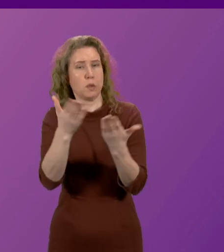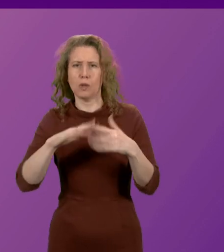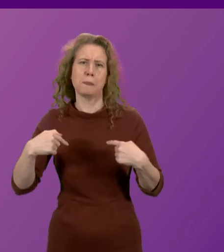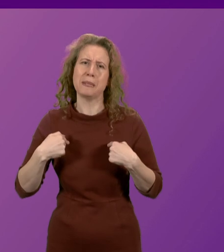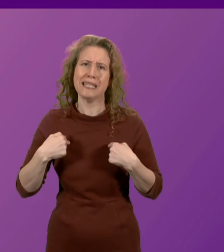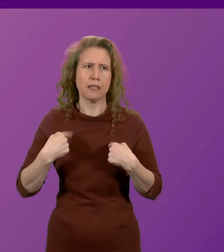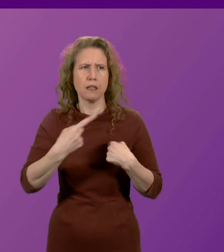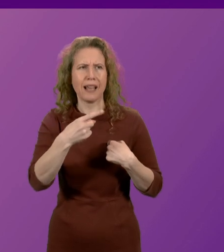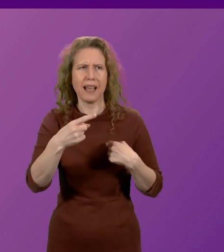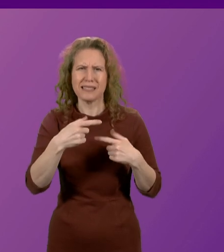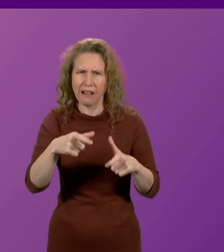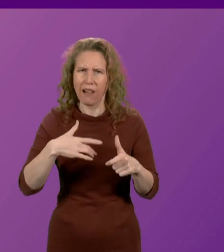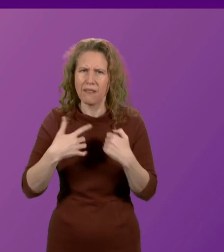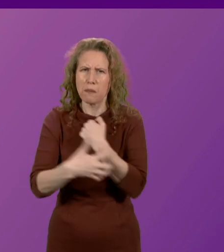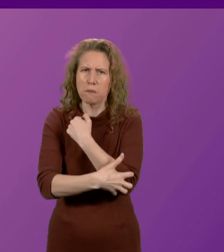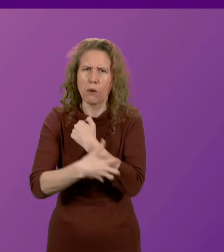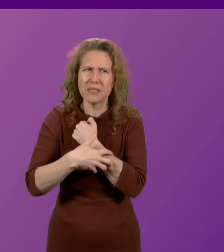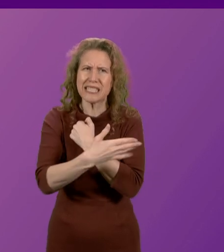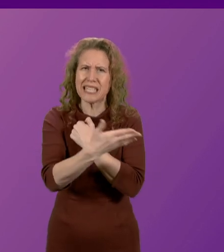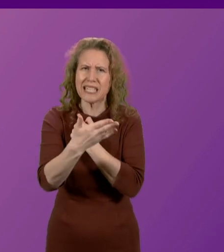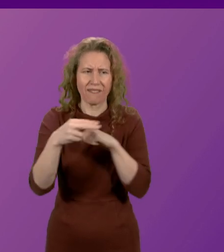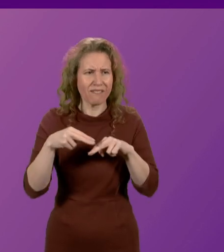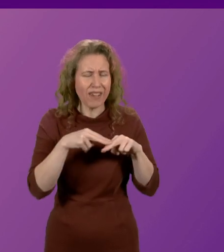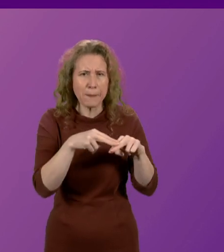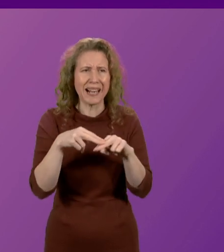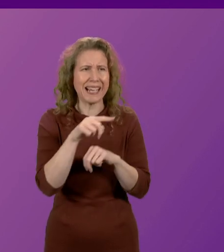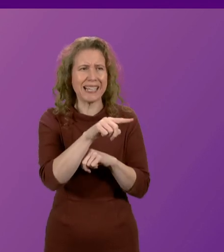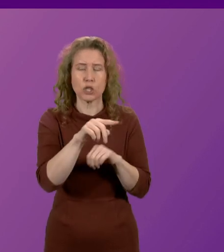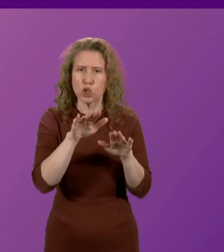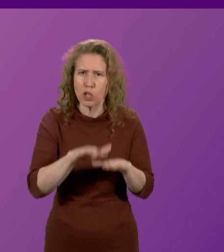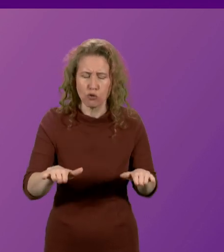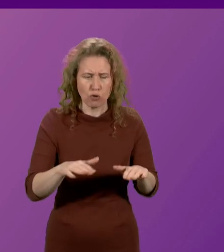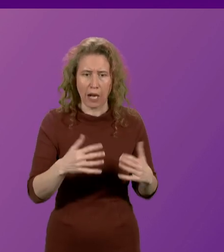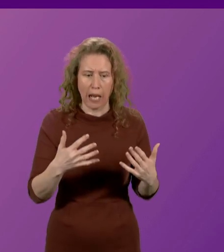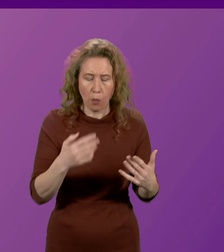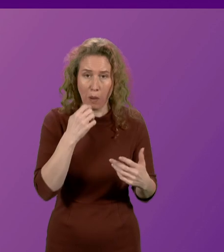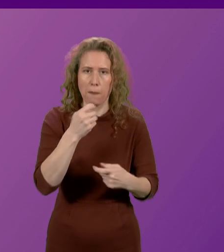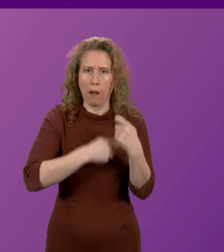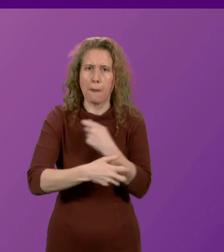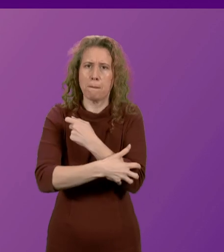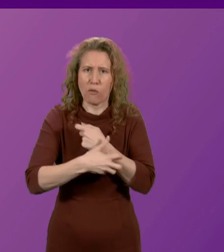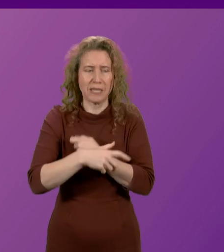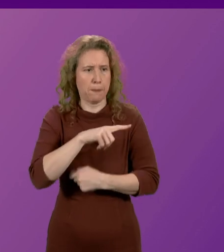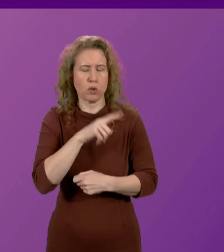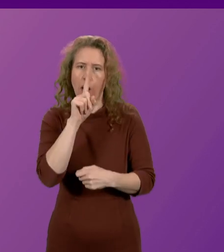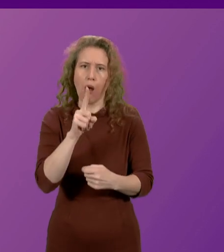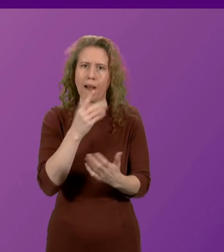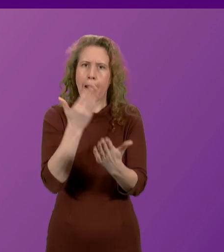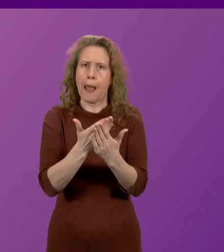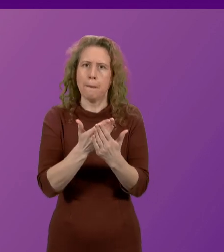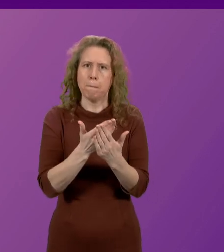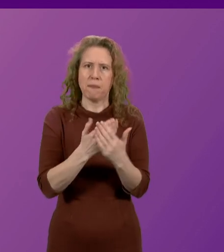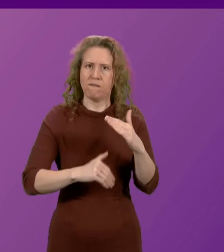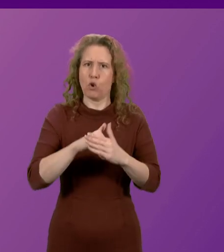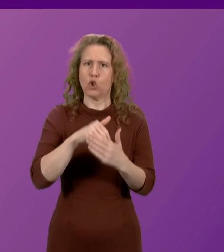living in poverty and the families of children who are going to go into poverty because the two-child cap has not been